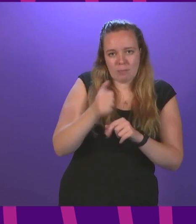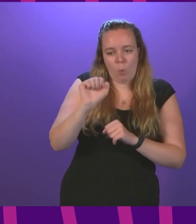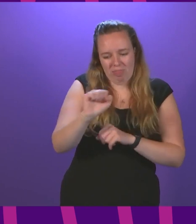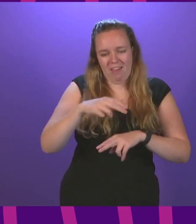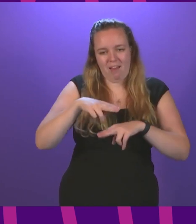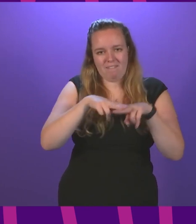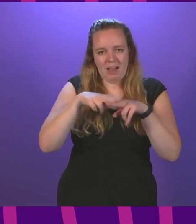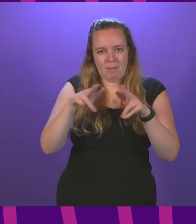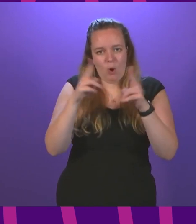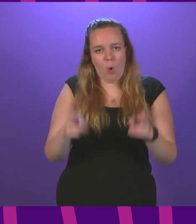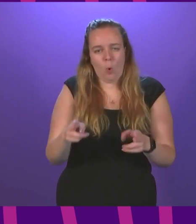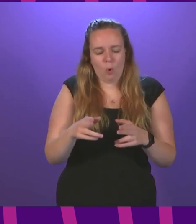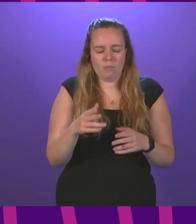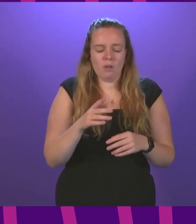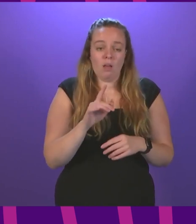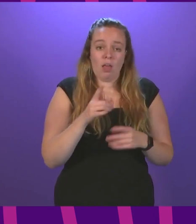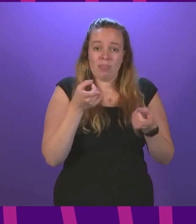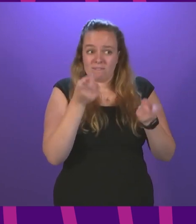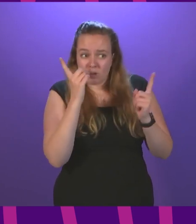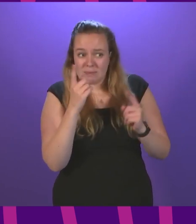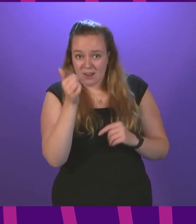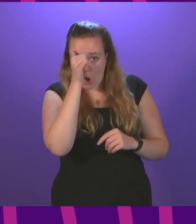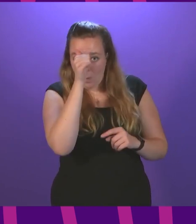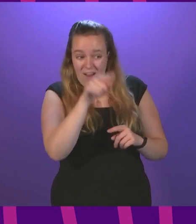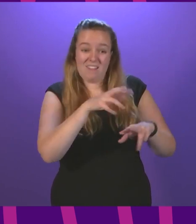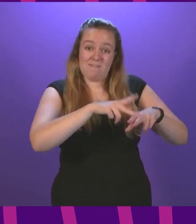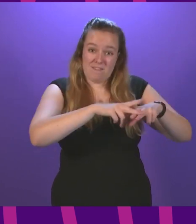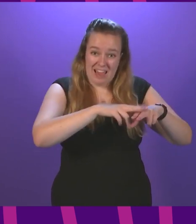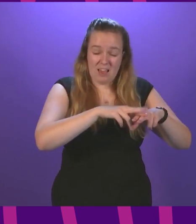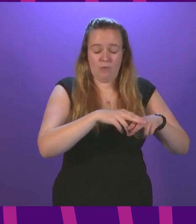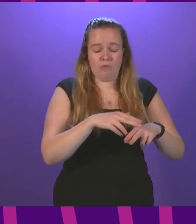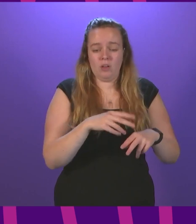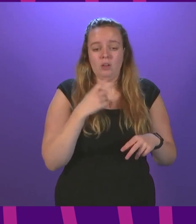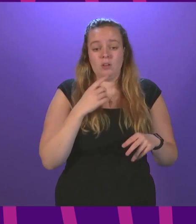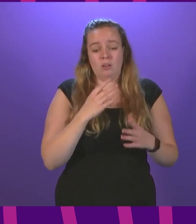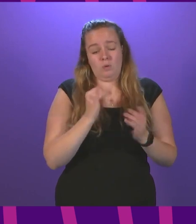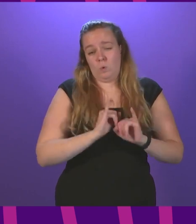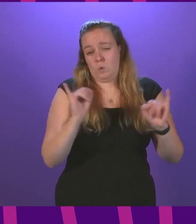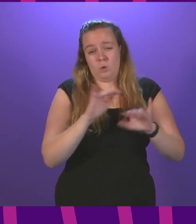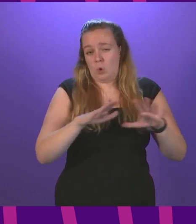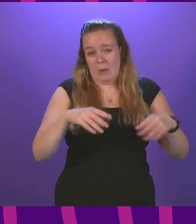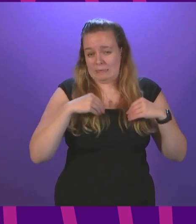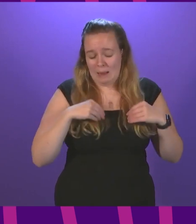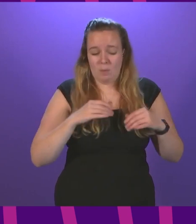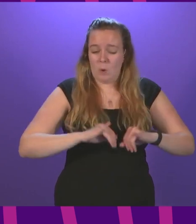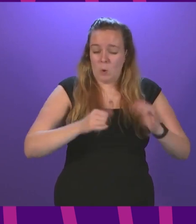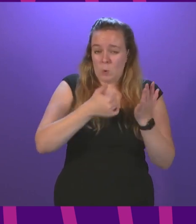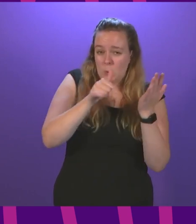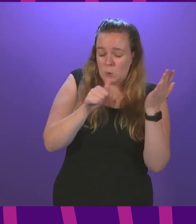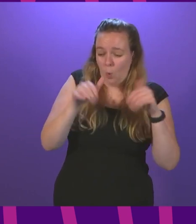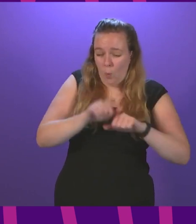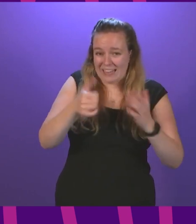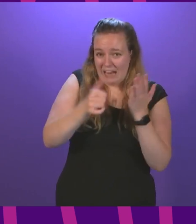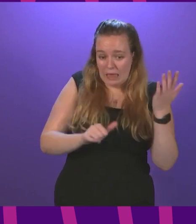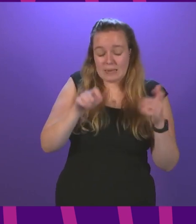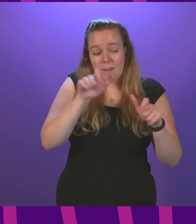home and is the first minister aware in five for example of the unacceptable and growing waiting lists for people who have been